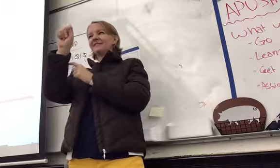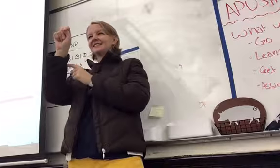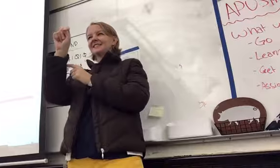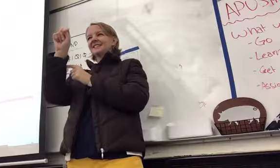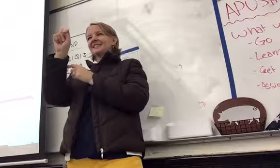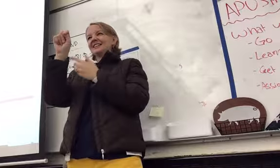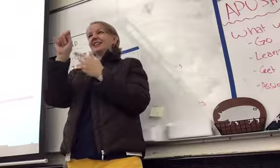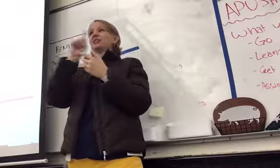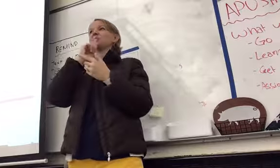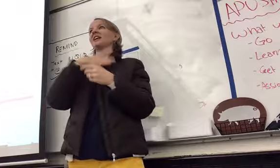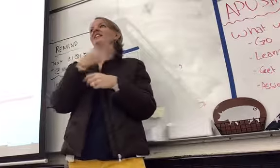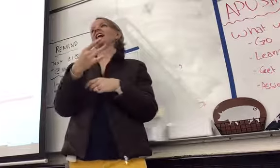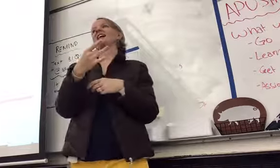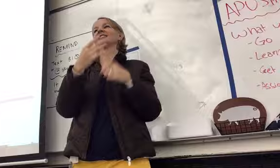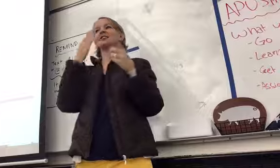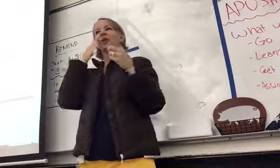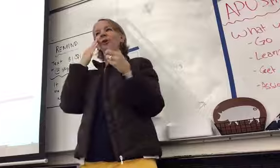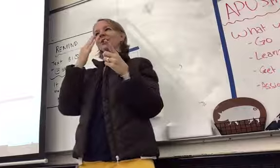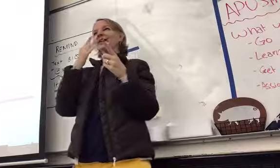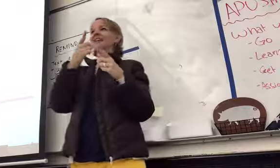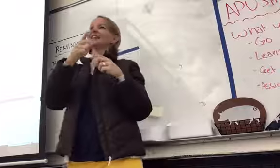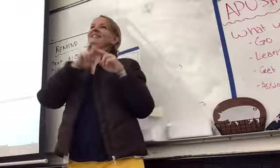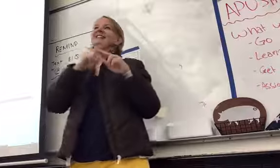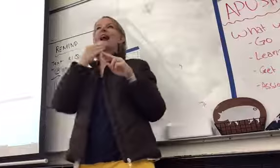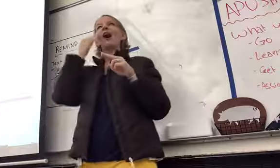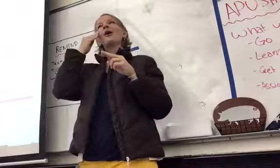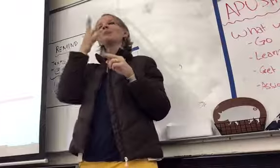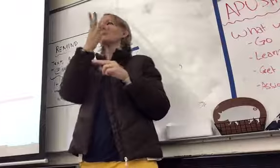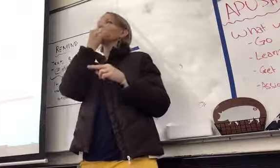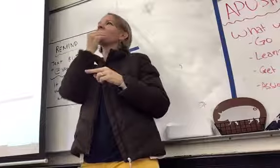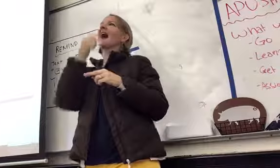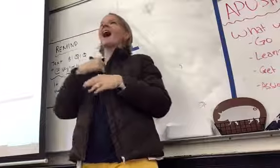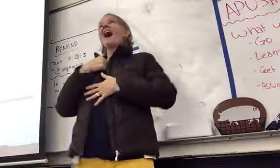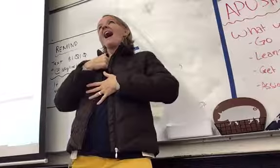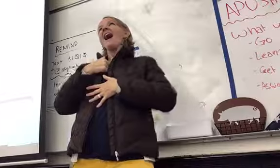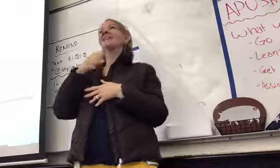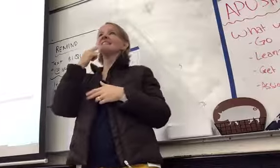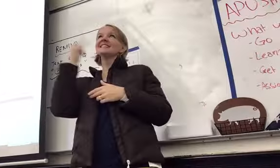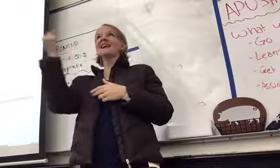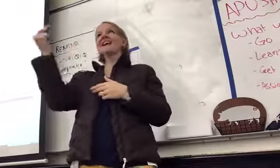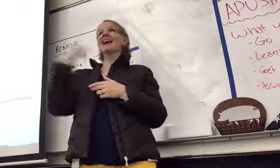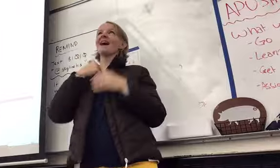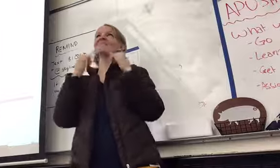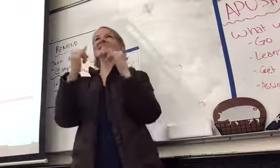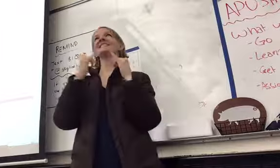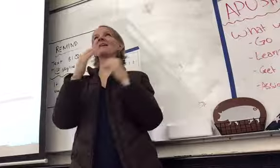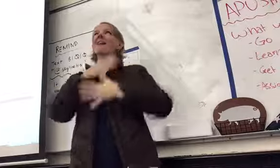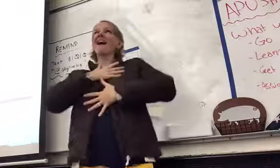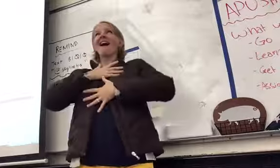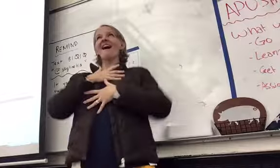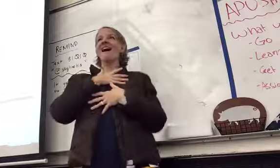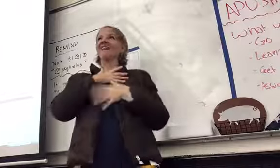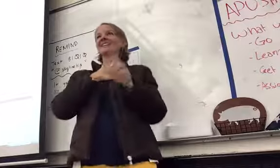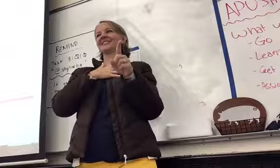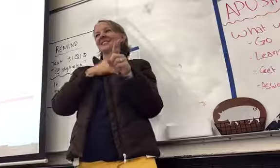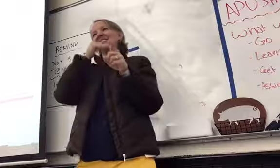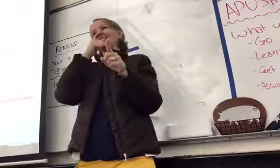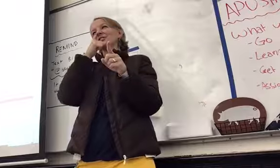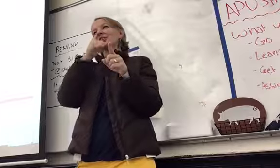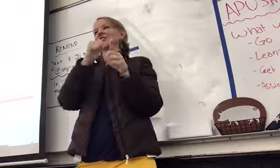home. We pretend that we are the next Taylor Swift, and we, like, sing songs because we're totally good at it, right? So she was a songwriter. She